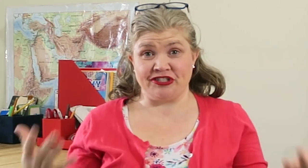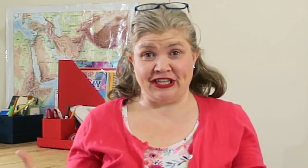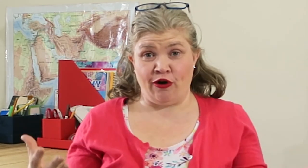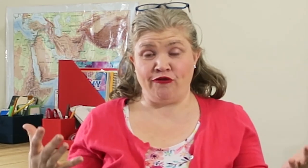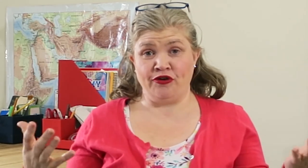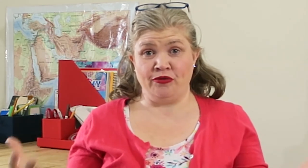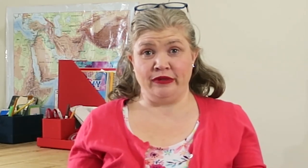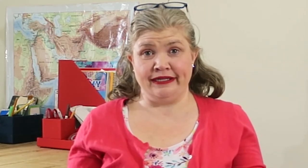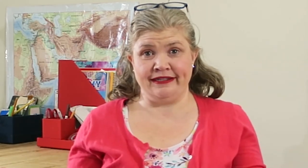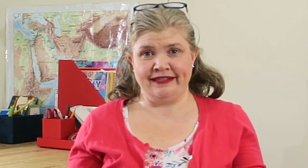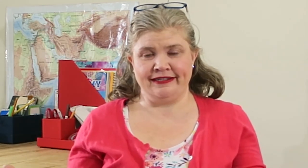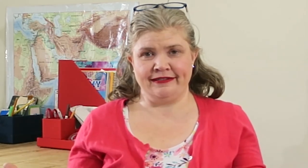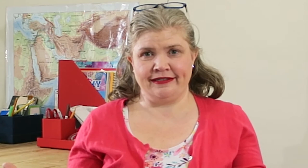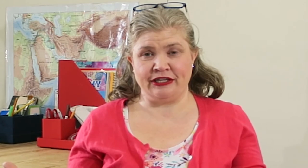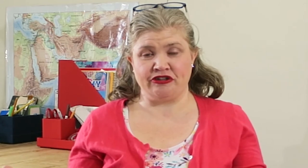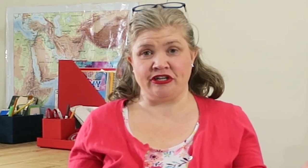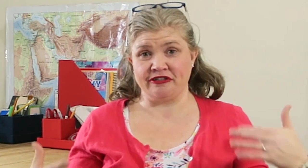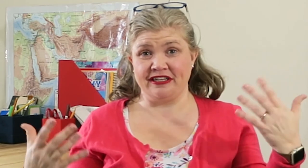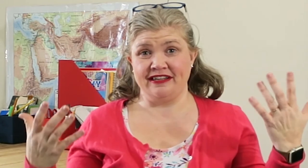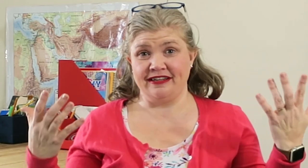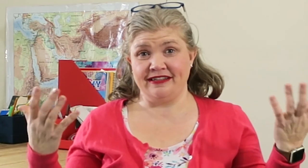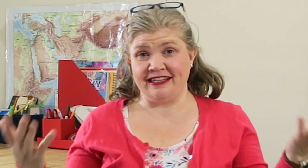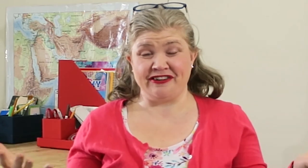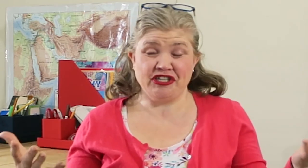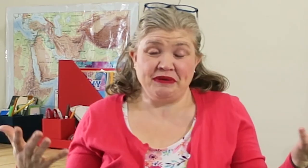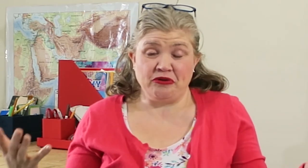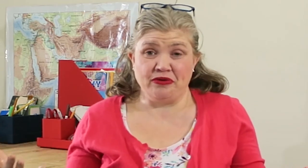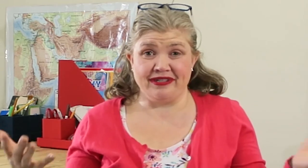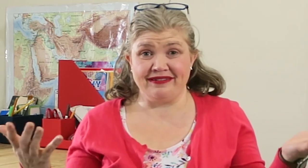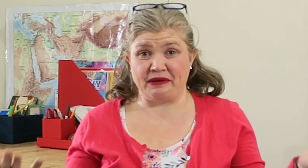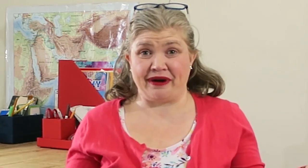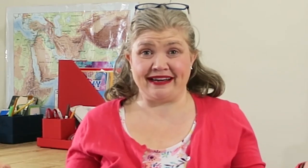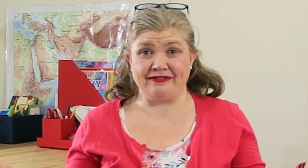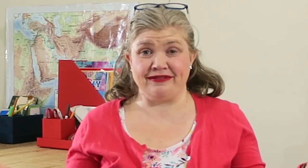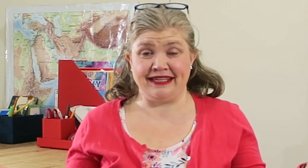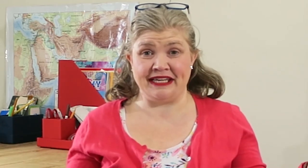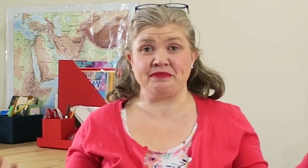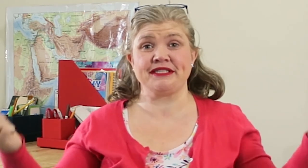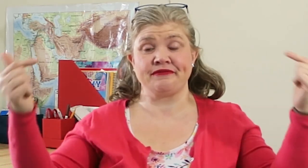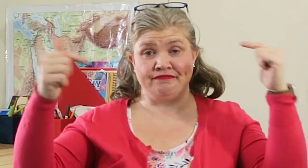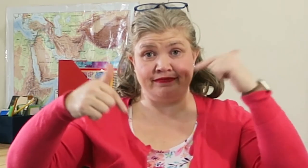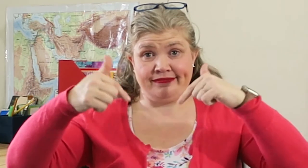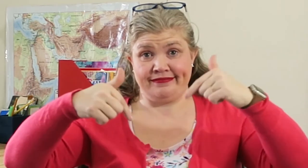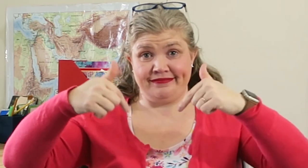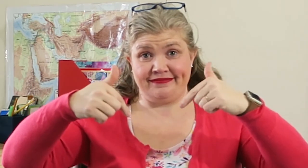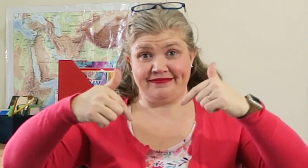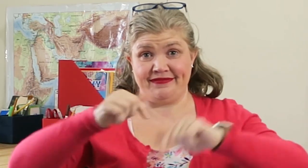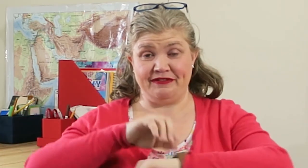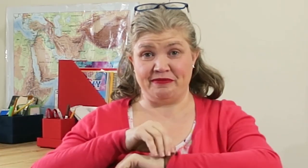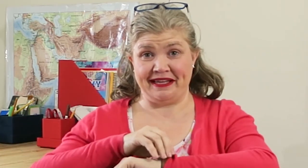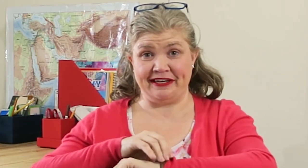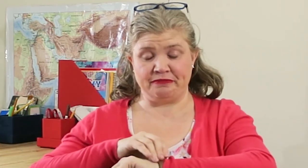yourself when things are hard? Encouragement or like practical tips? Leave them down there.